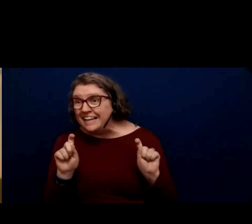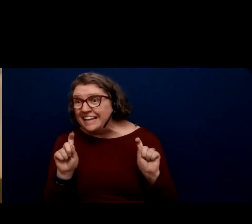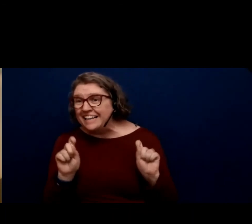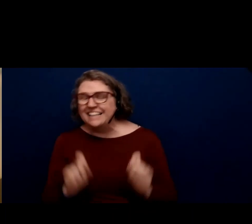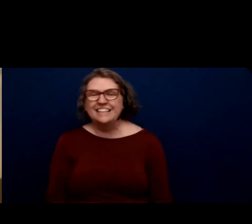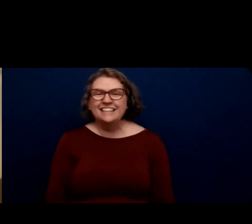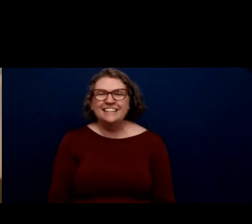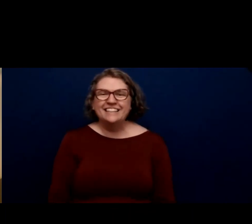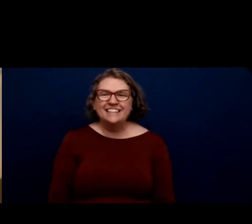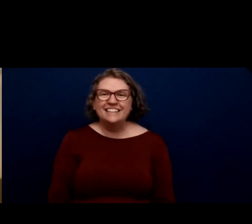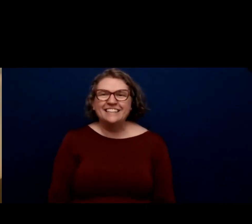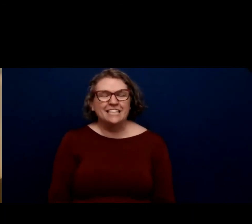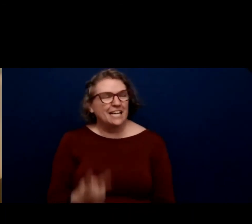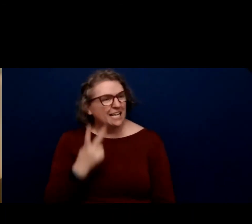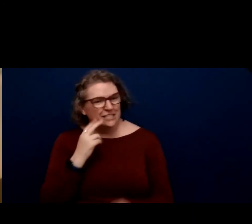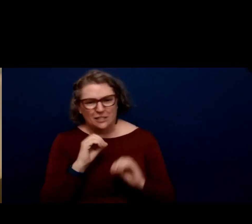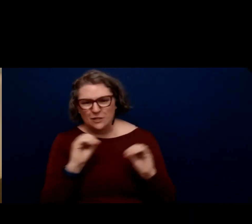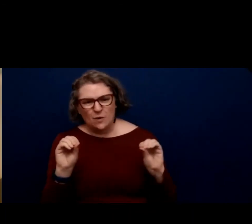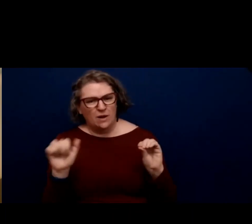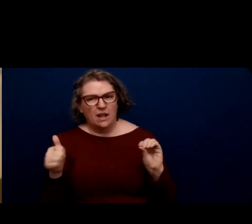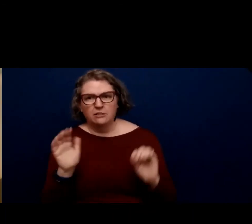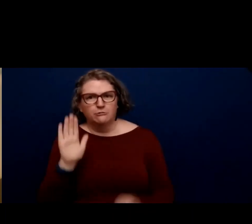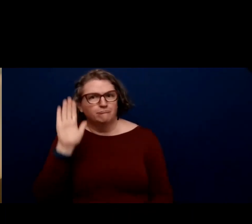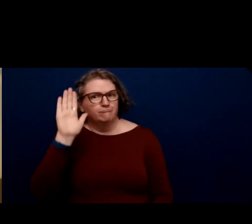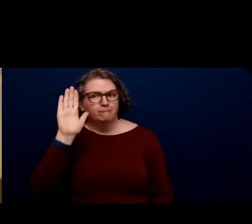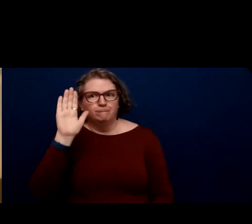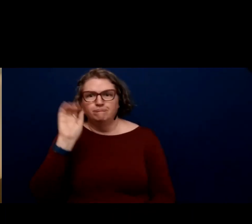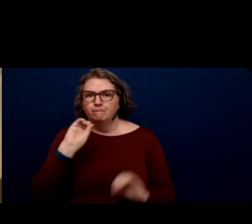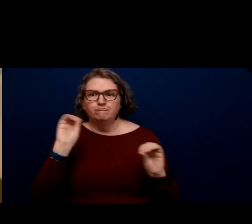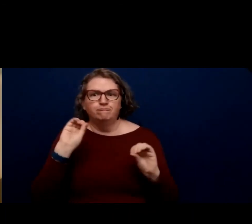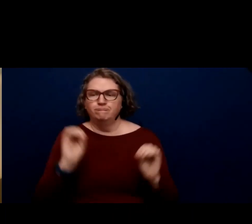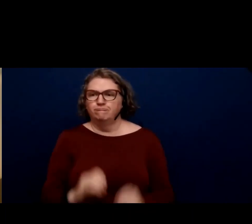Dr. Sophia I do not see anybody has raised hand. Dr.